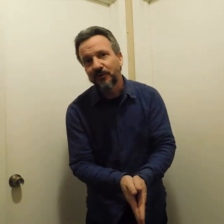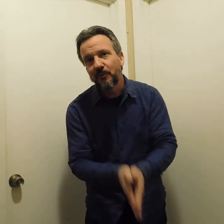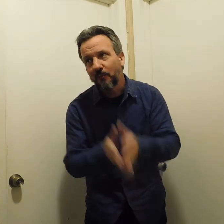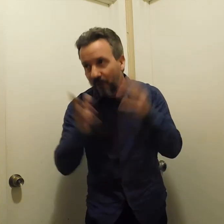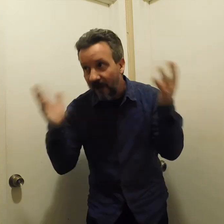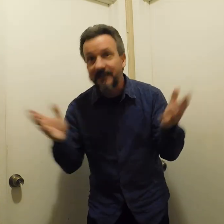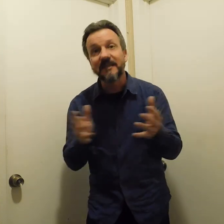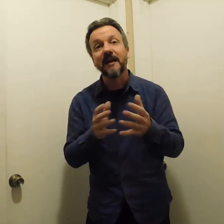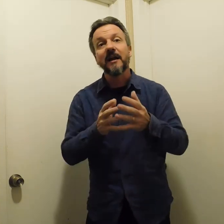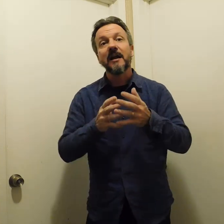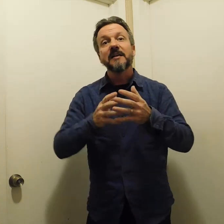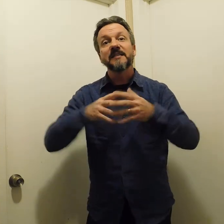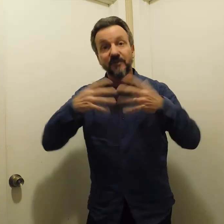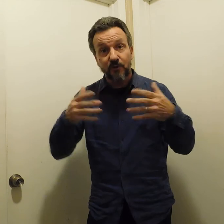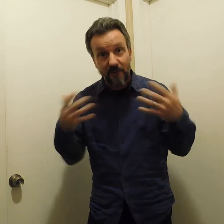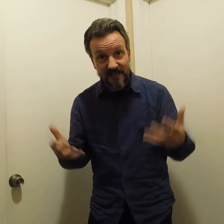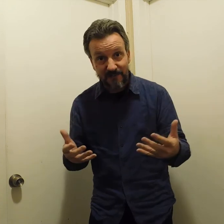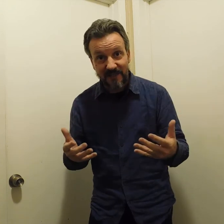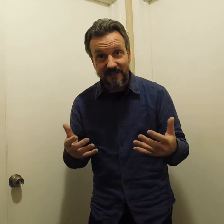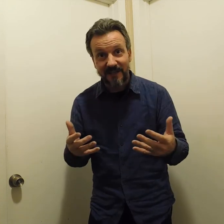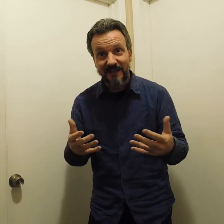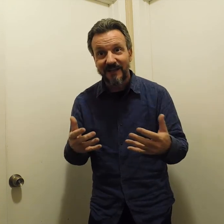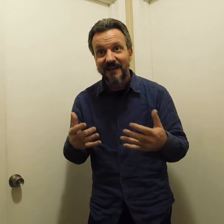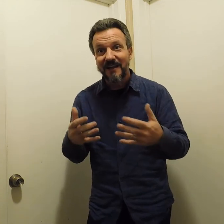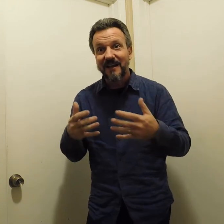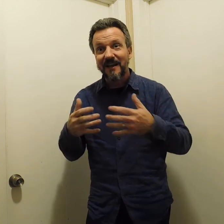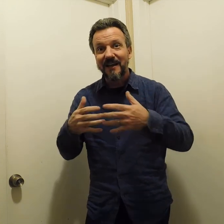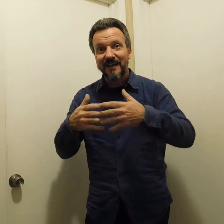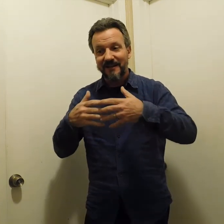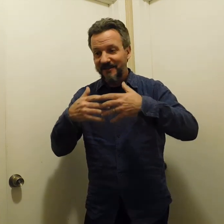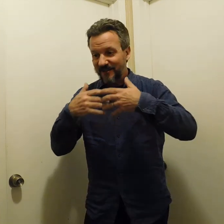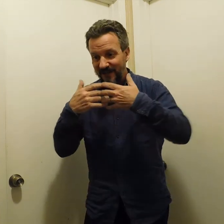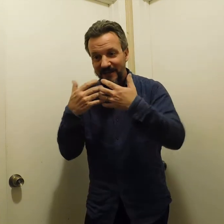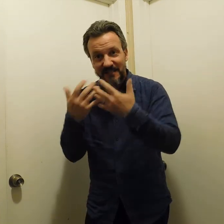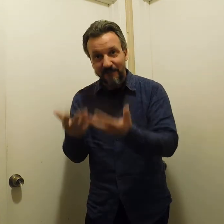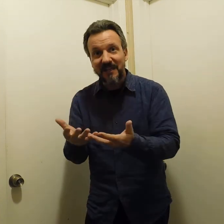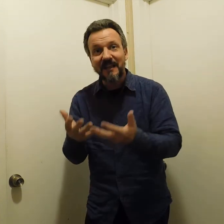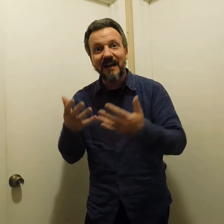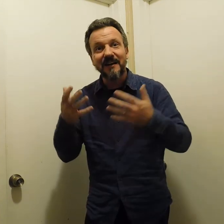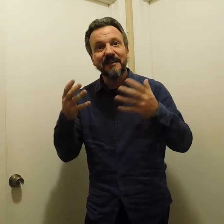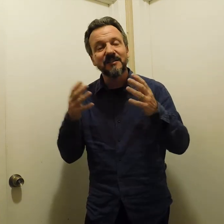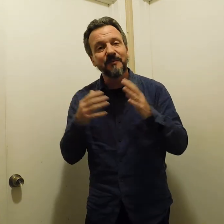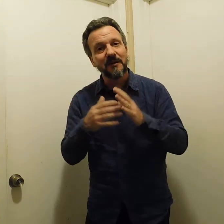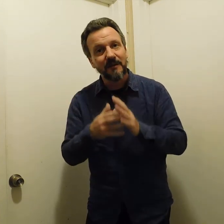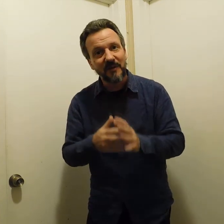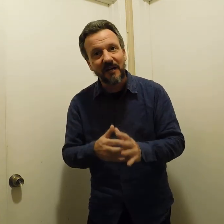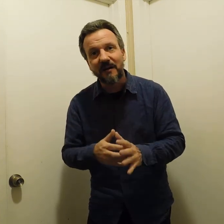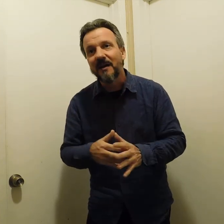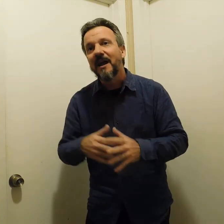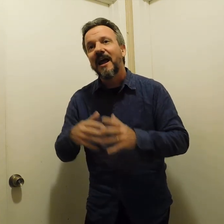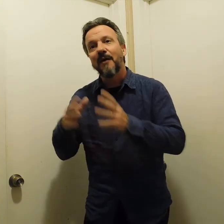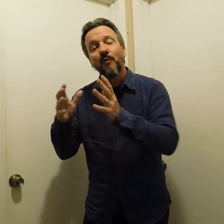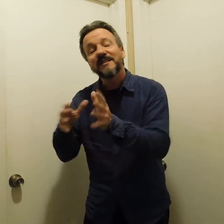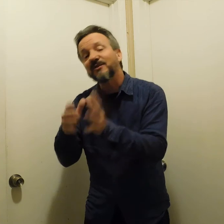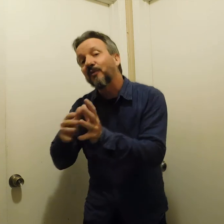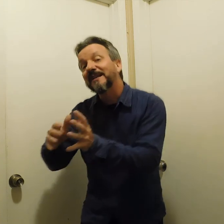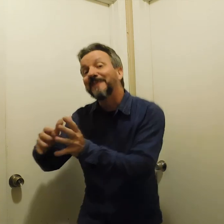realize that sexual harassment is something that needs to be eliminated. And what sexual harassment